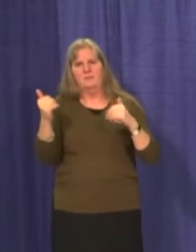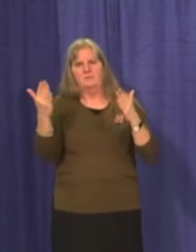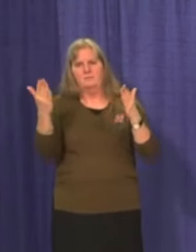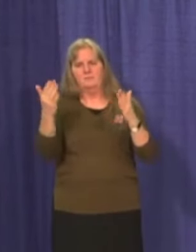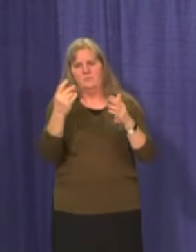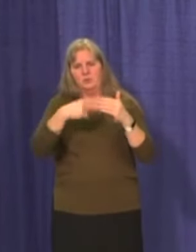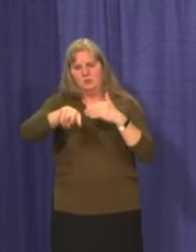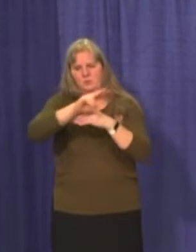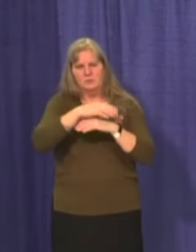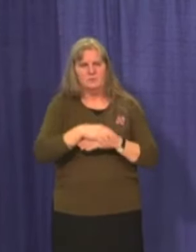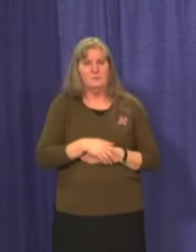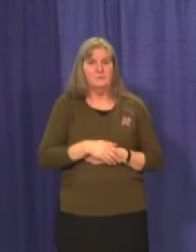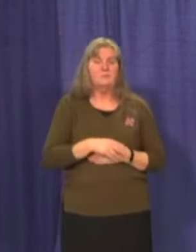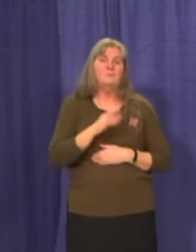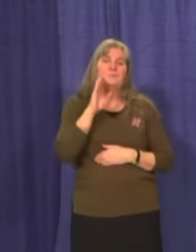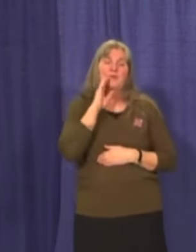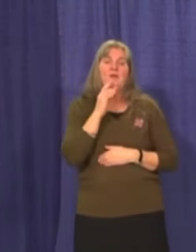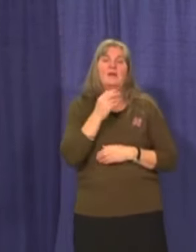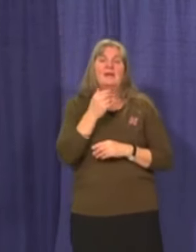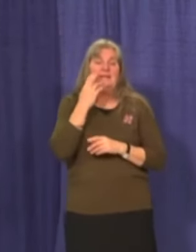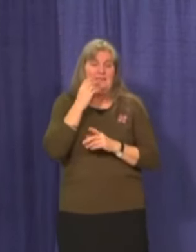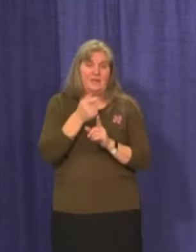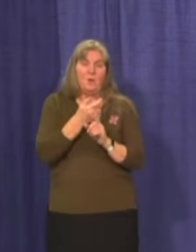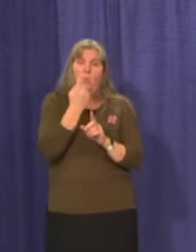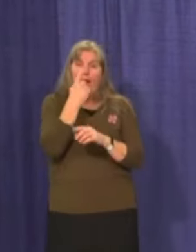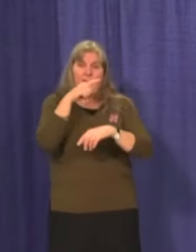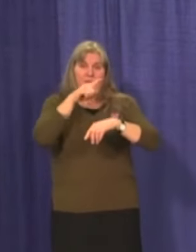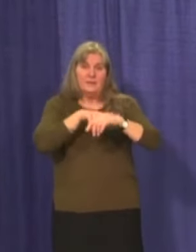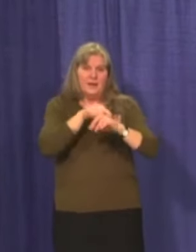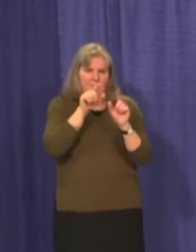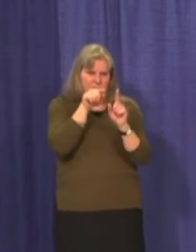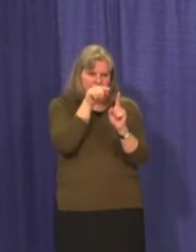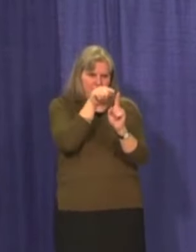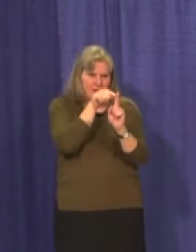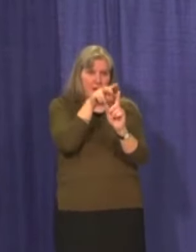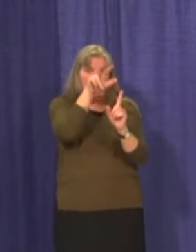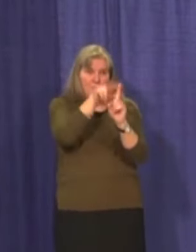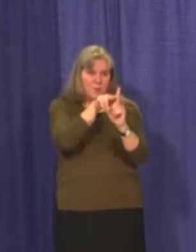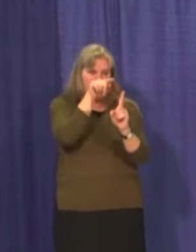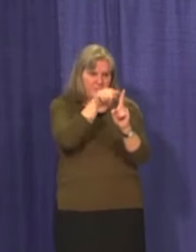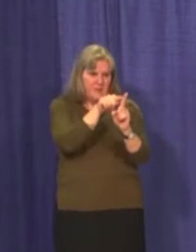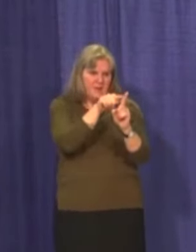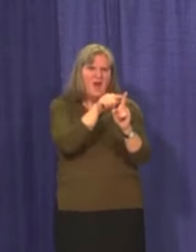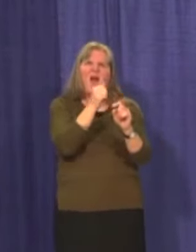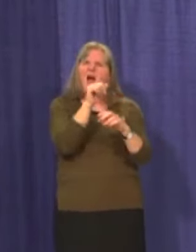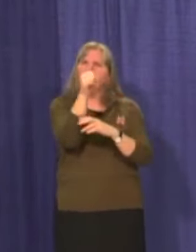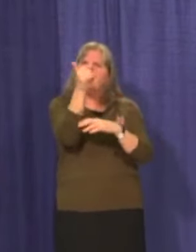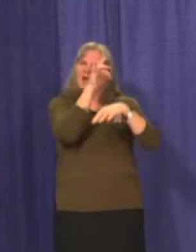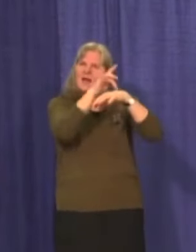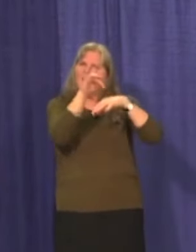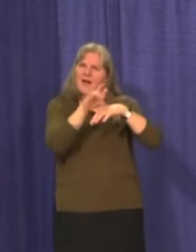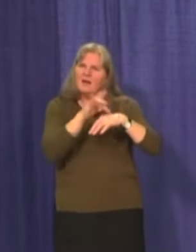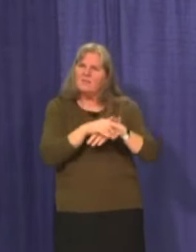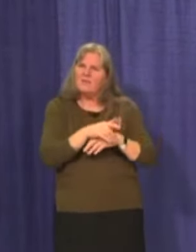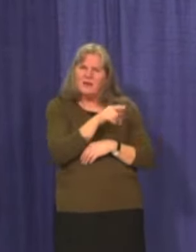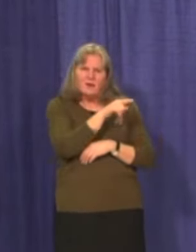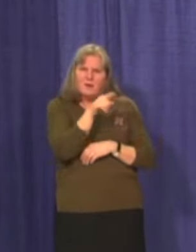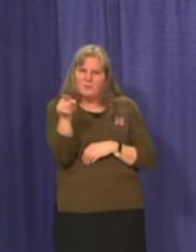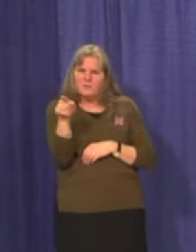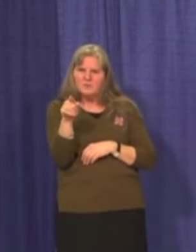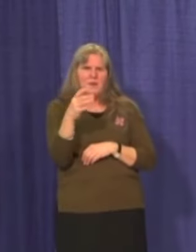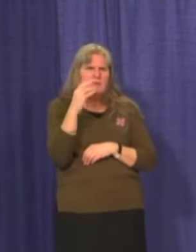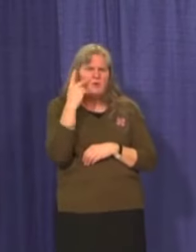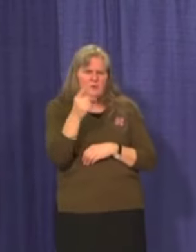there are up to 10 appointments available for each time slot. So when visiting a booking site, you may see multiple spots available.